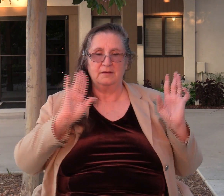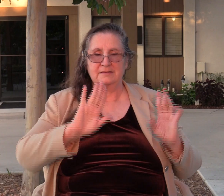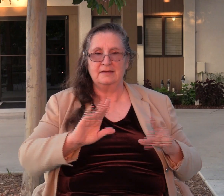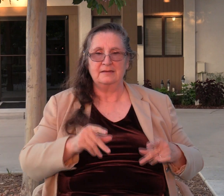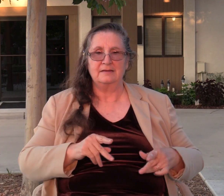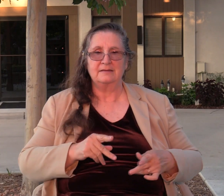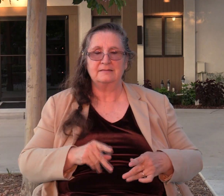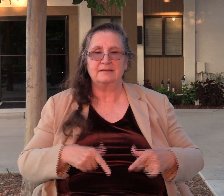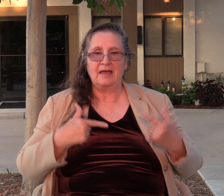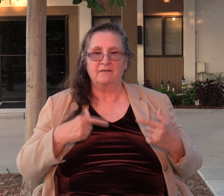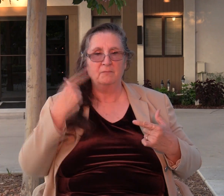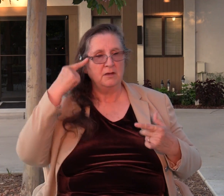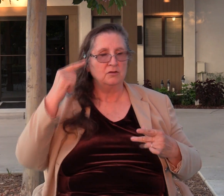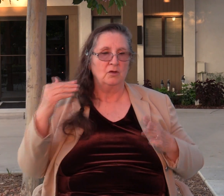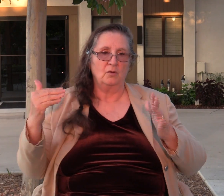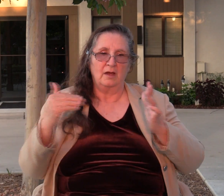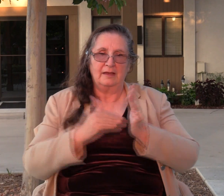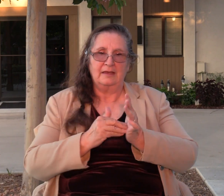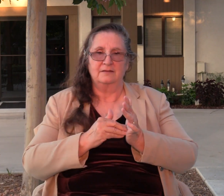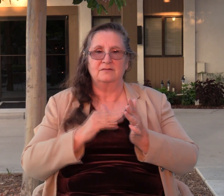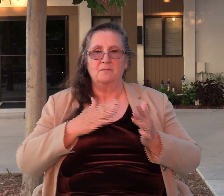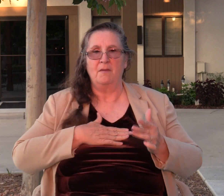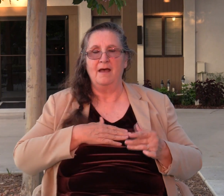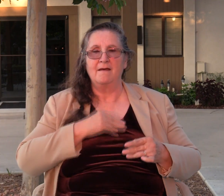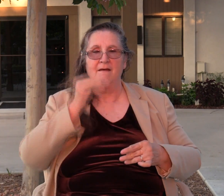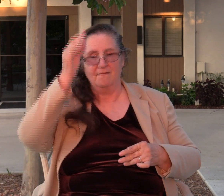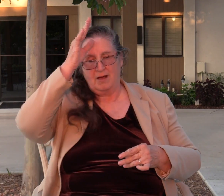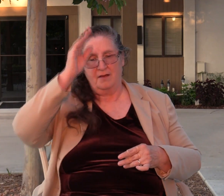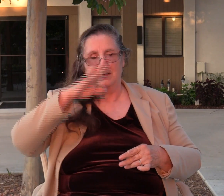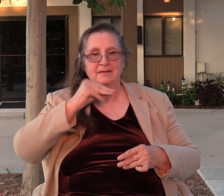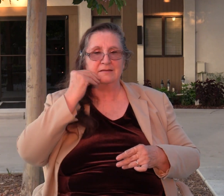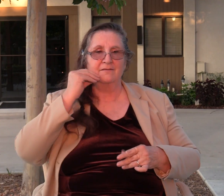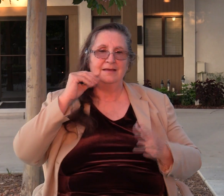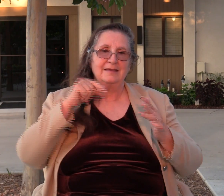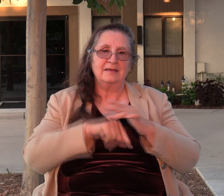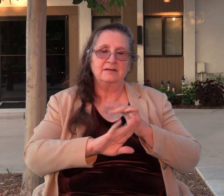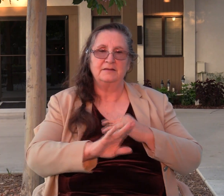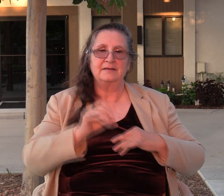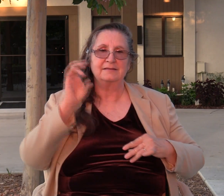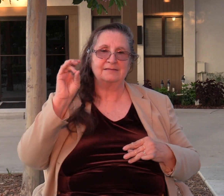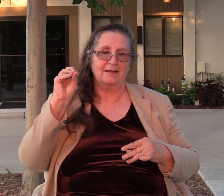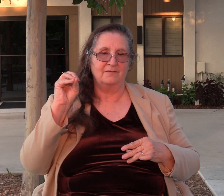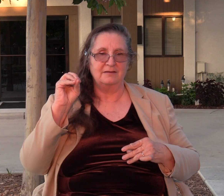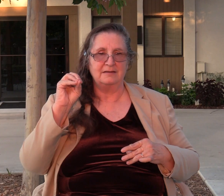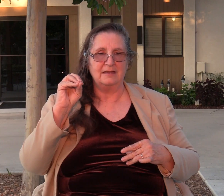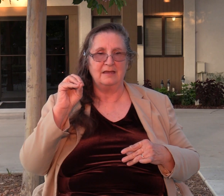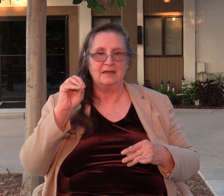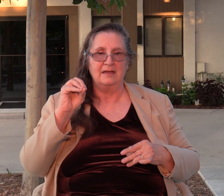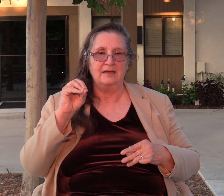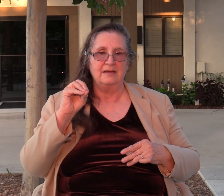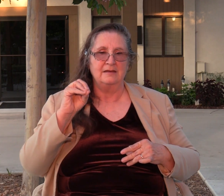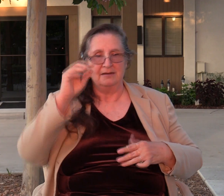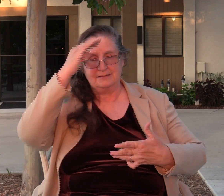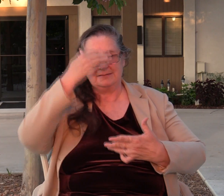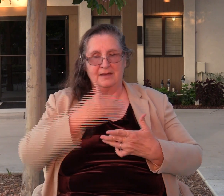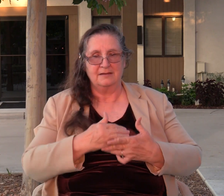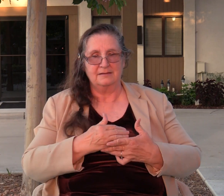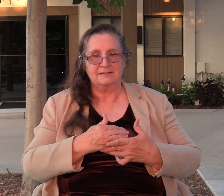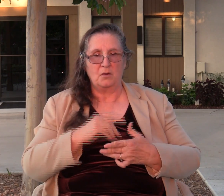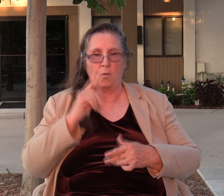have risen up against my father's house this day and killed his 70 sons on one stone, and made Abimelech the son